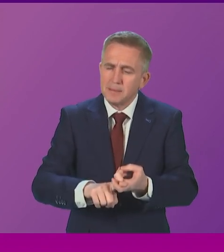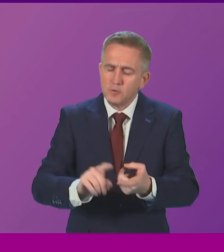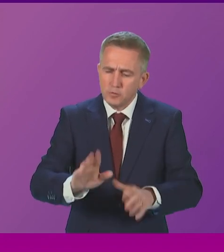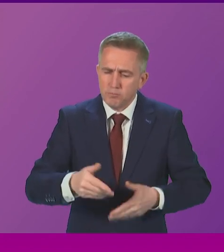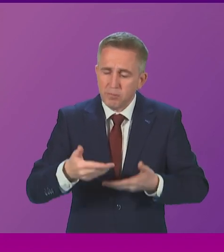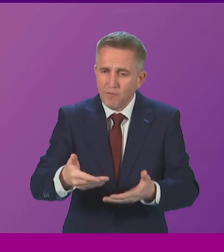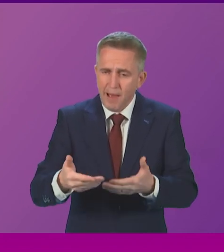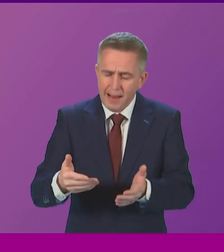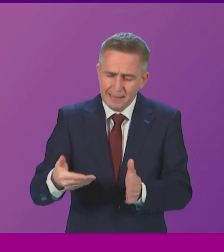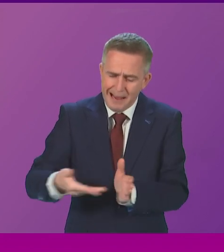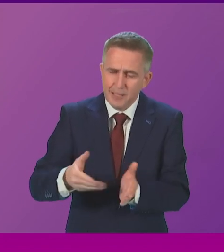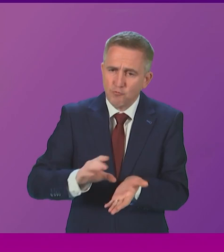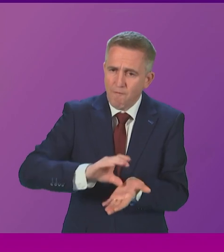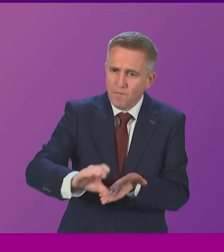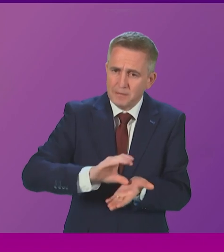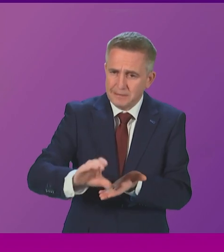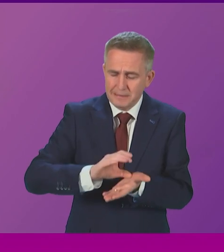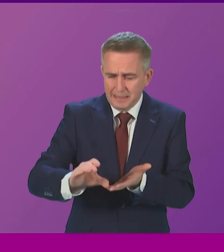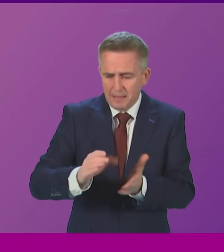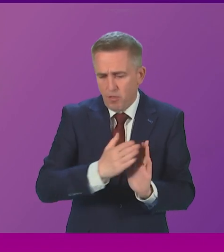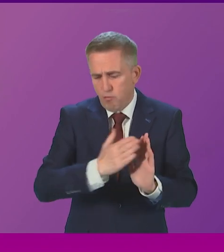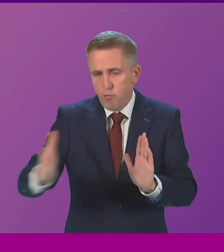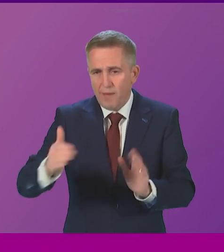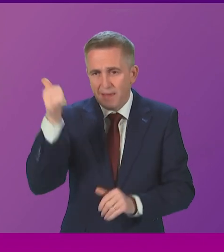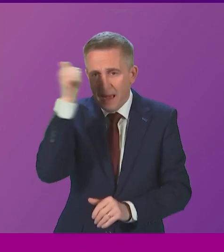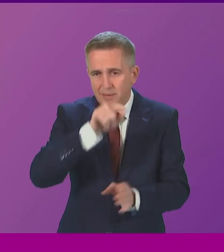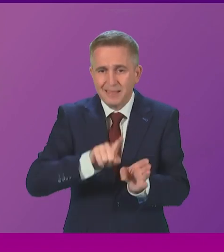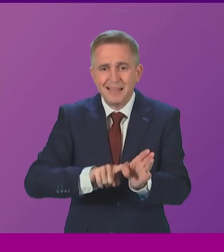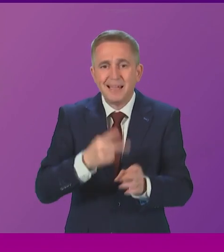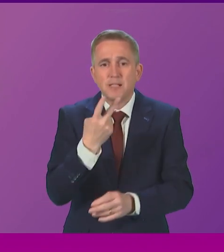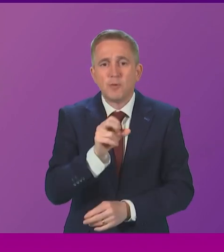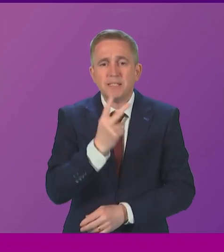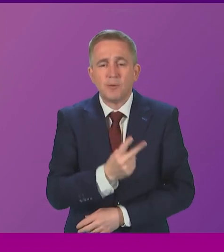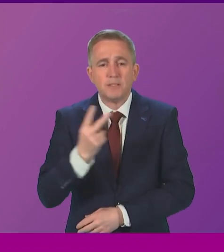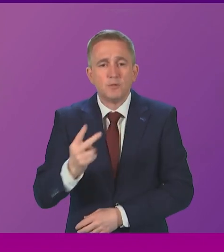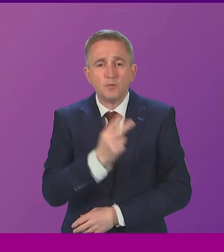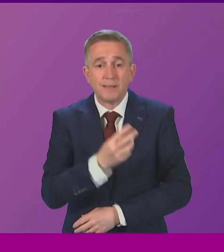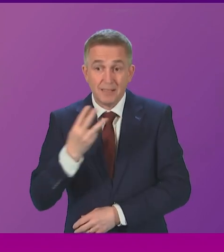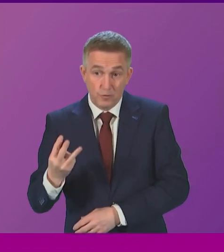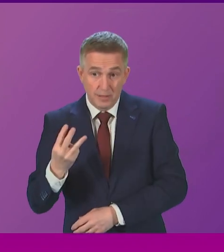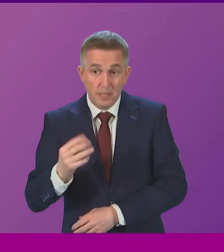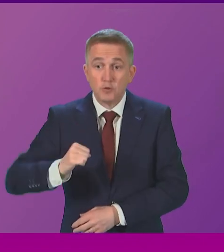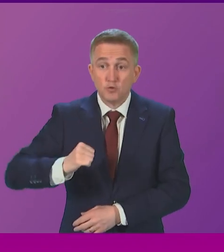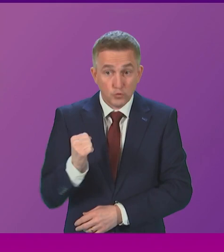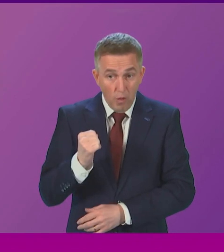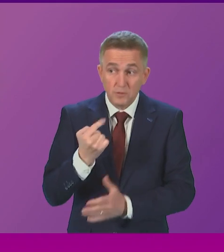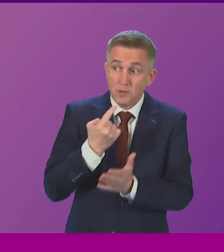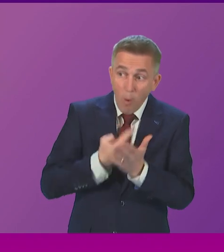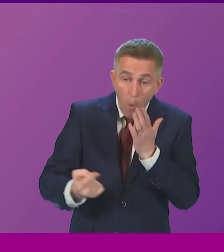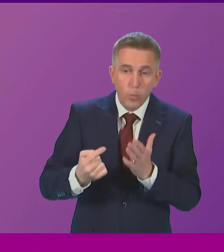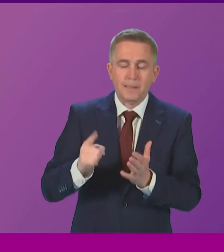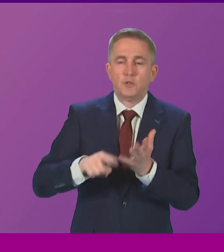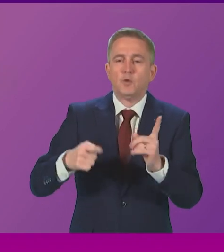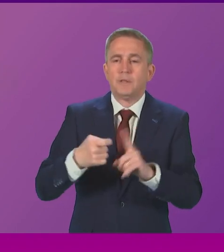provide additional funding for the entirety of academic year 2022-23. We're the only UK nation funding student councillor provision